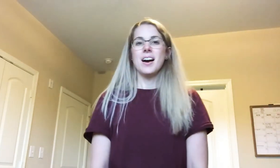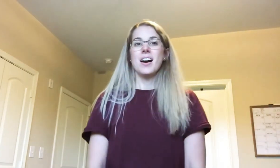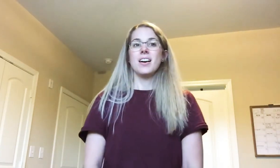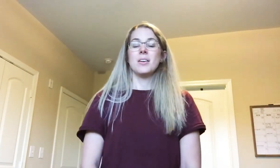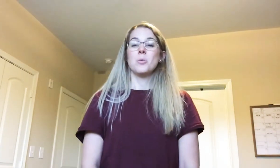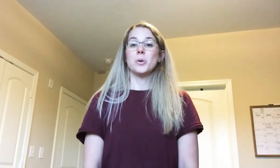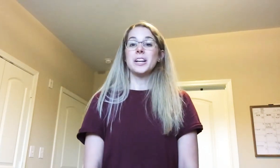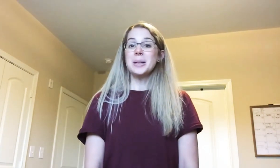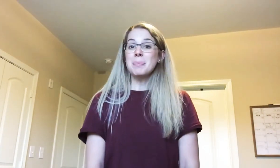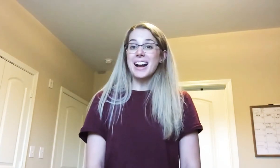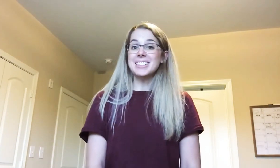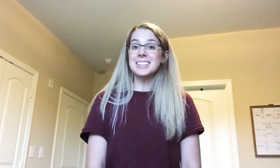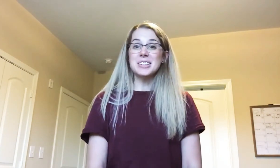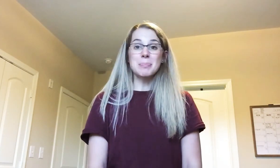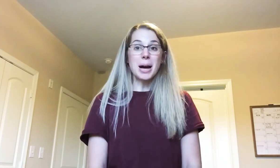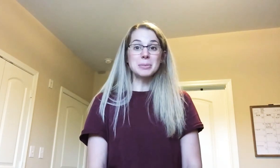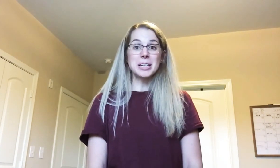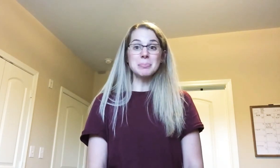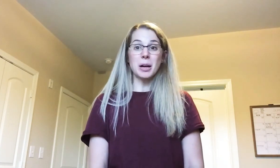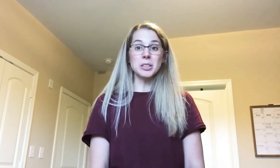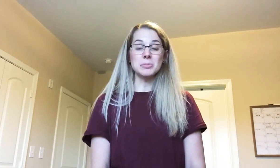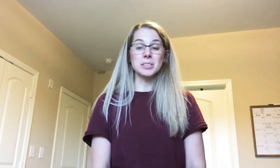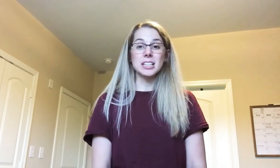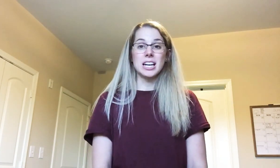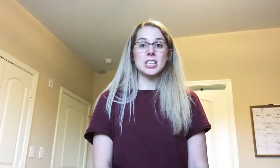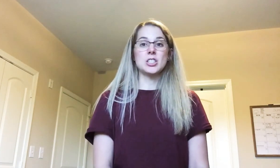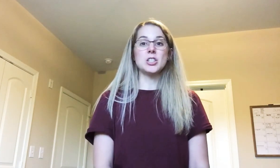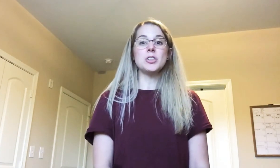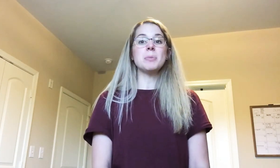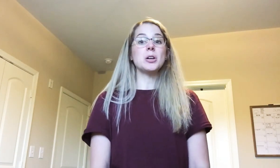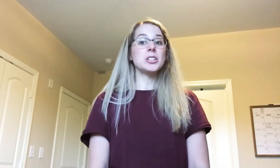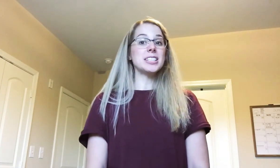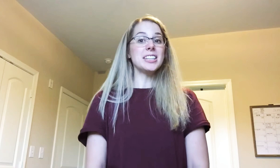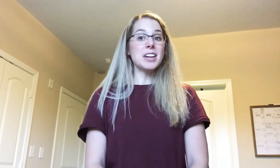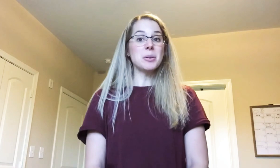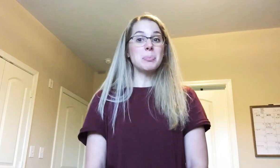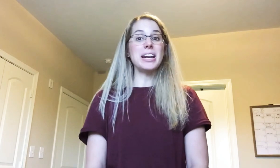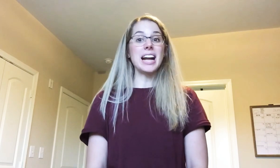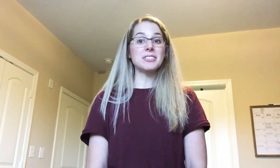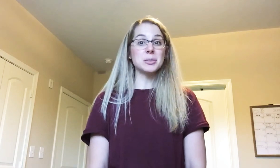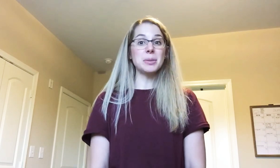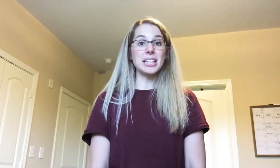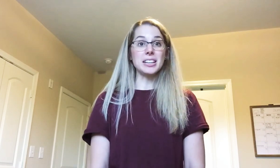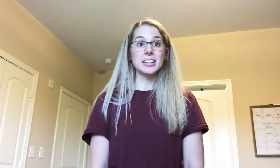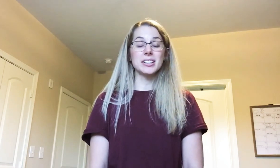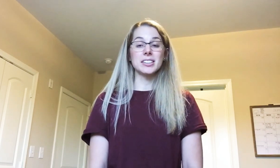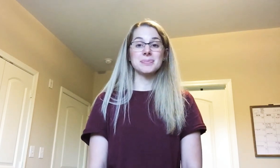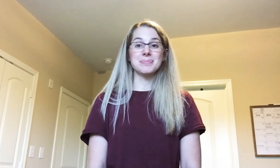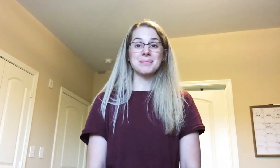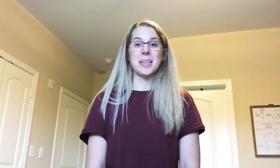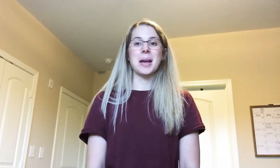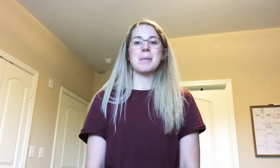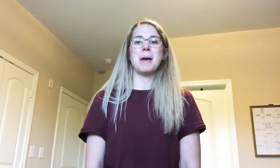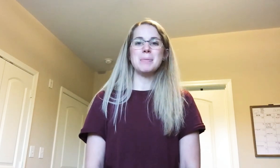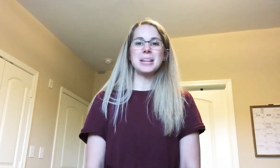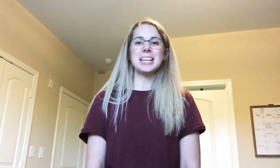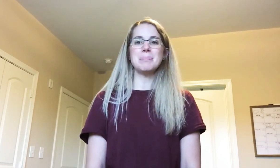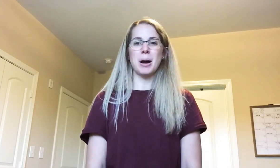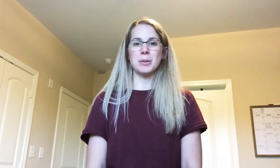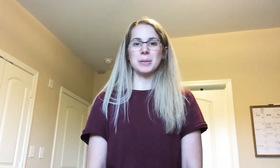We're gonna practice the pumpkin poem. Do the motions and repeat after me. Pumpkin poem.